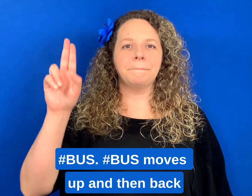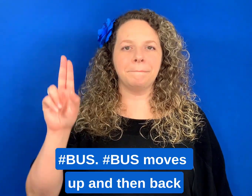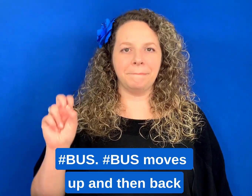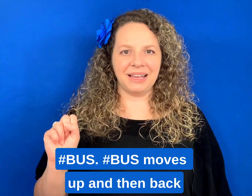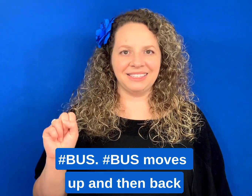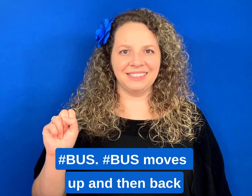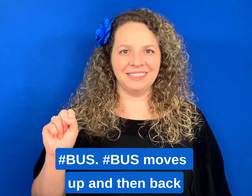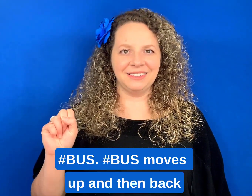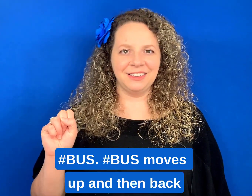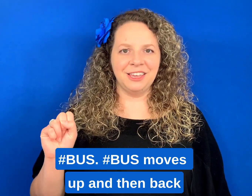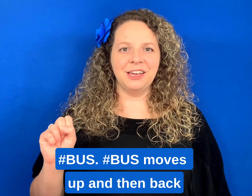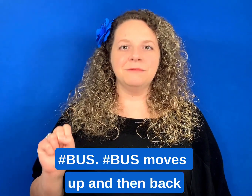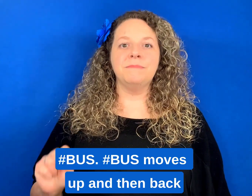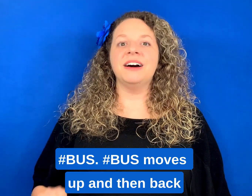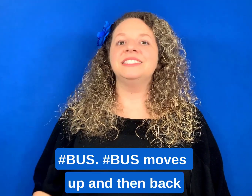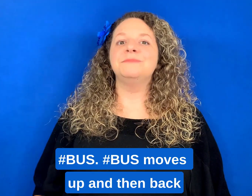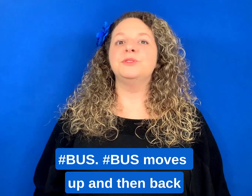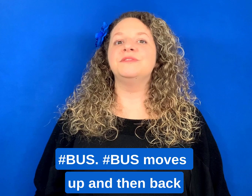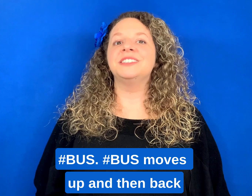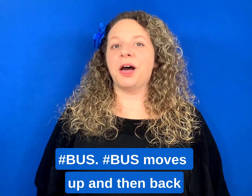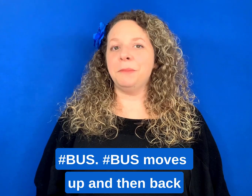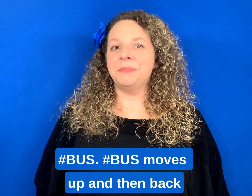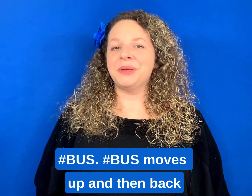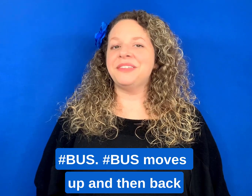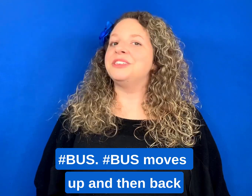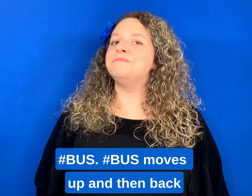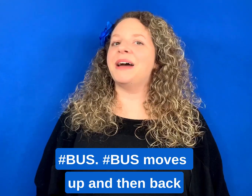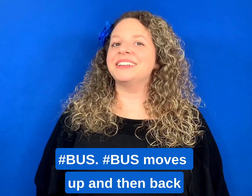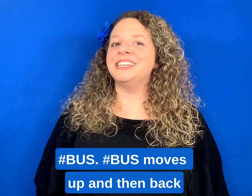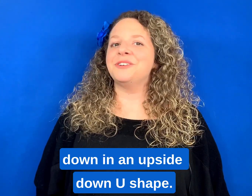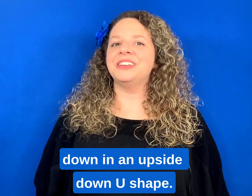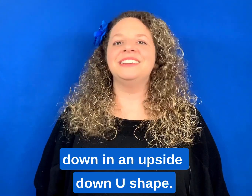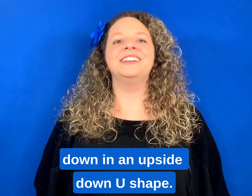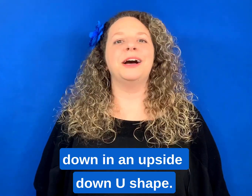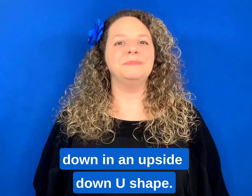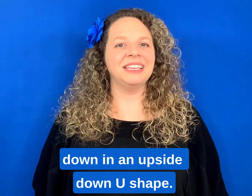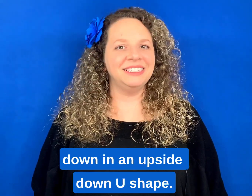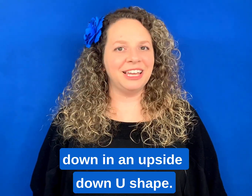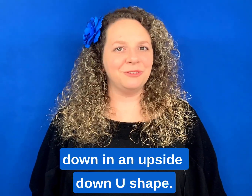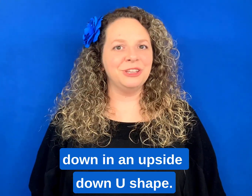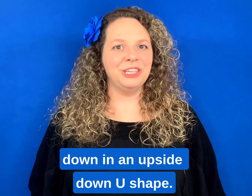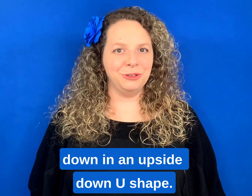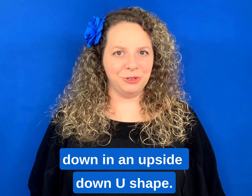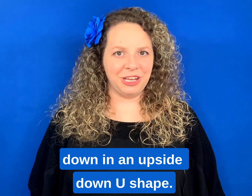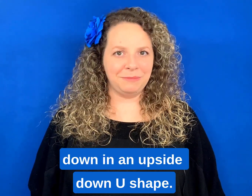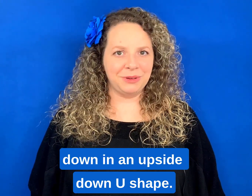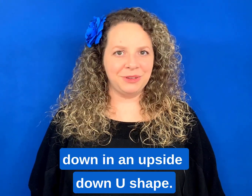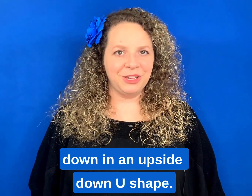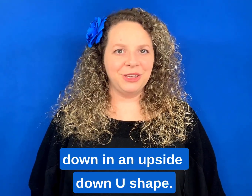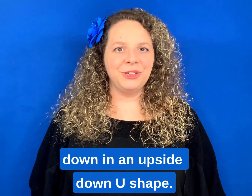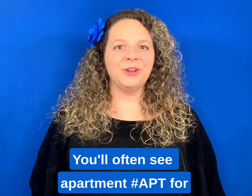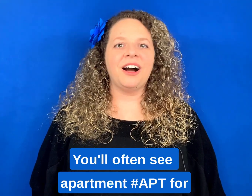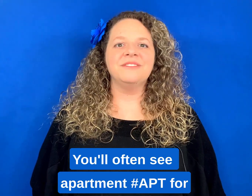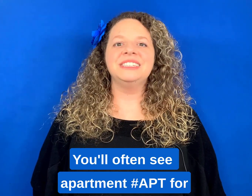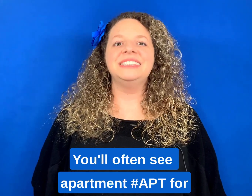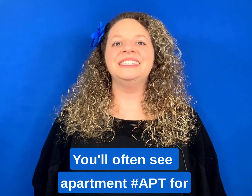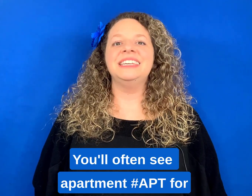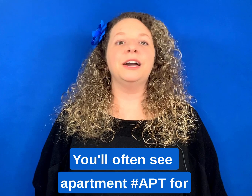Bus. Bus moves up and then back down in an upside-down U shape. You'll often see